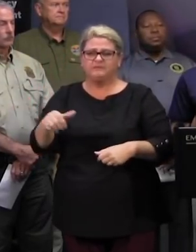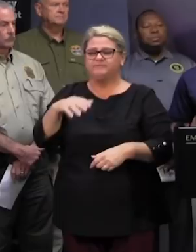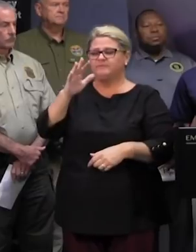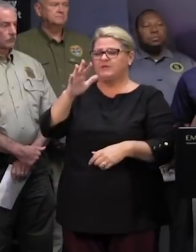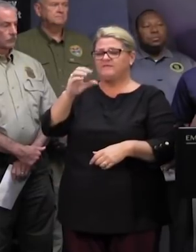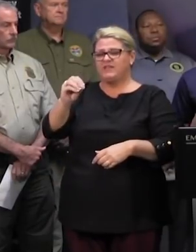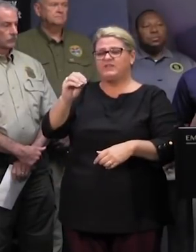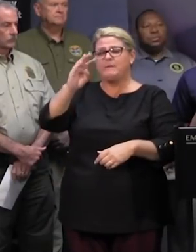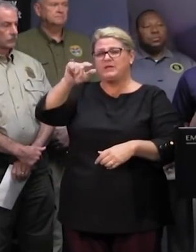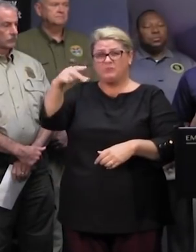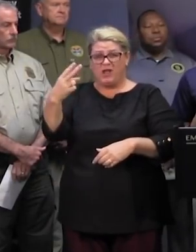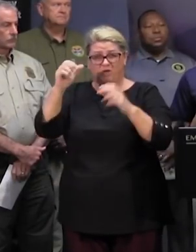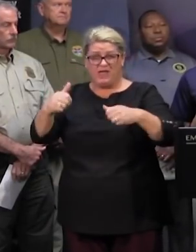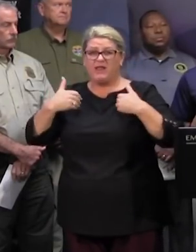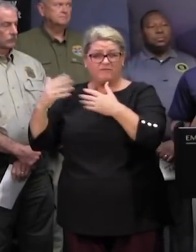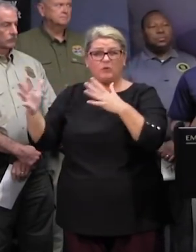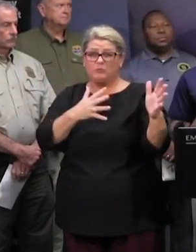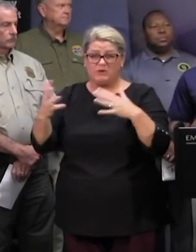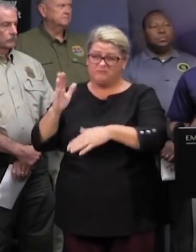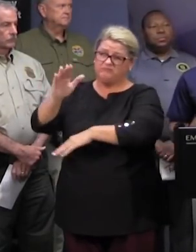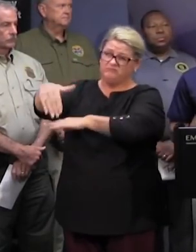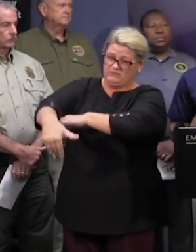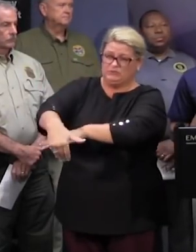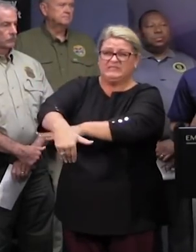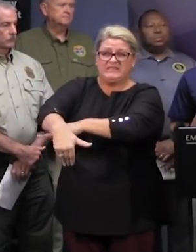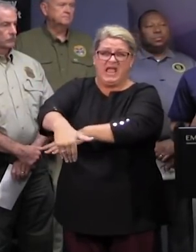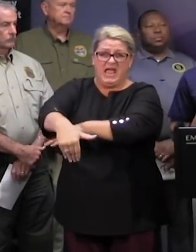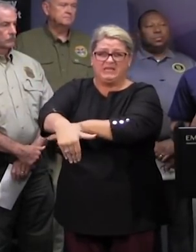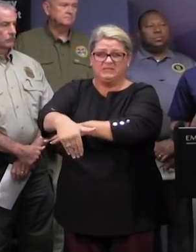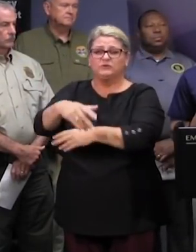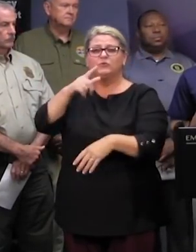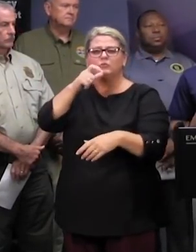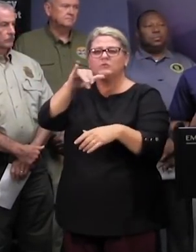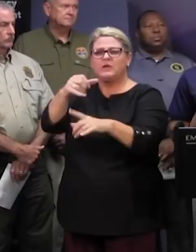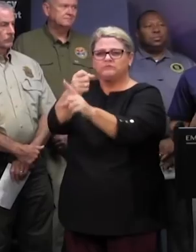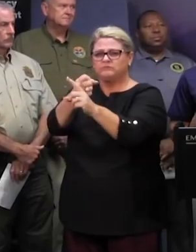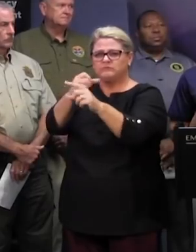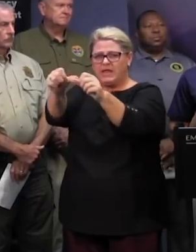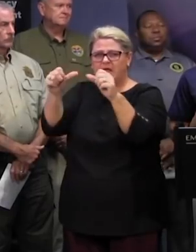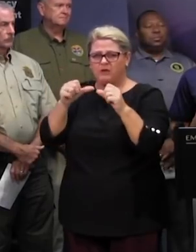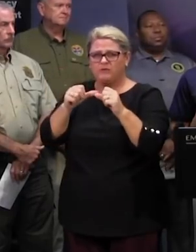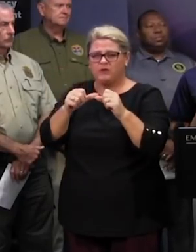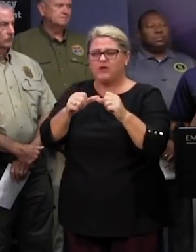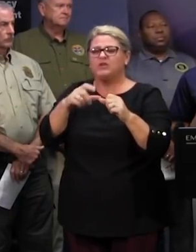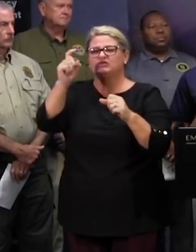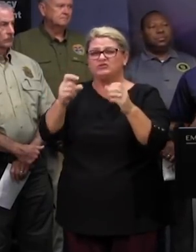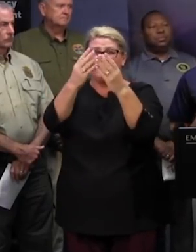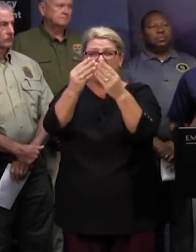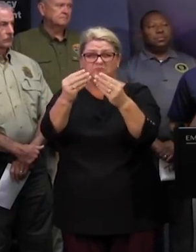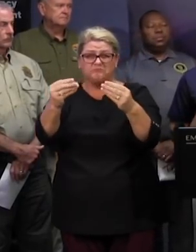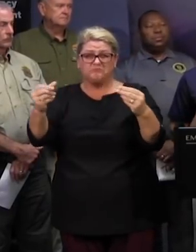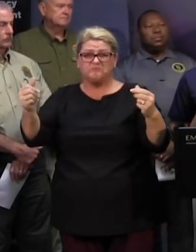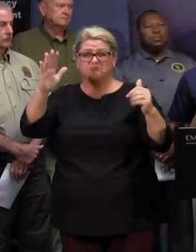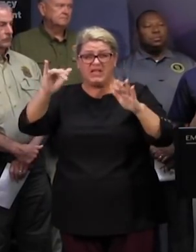an hour are still possible mainly into this evening in the tropical storm warning area uh wind should then diminish on sunday as